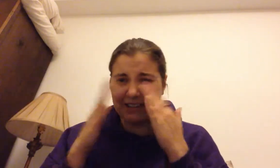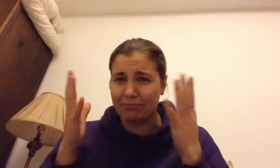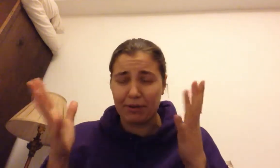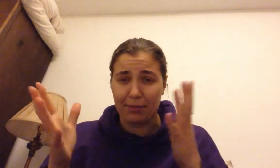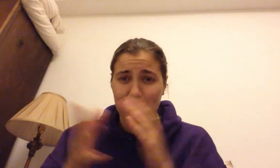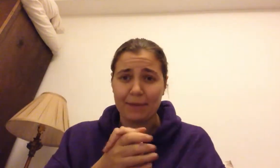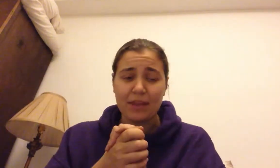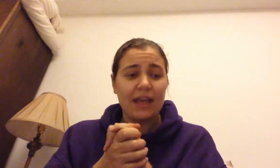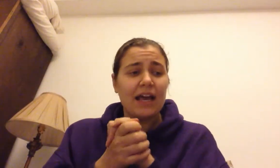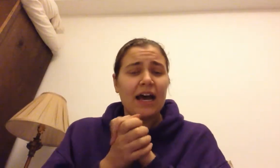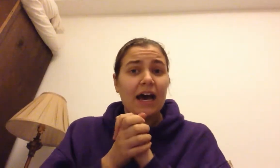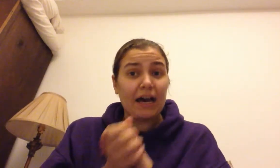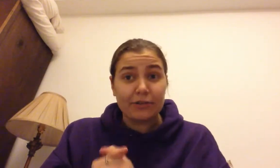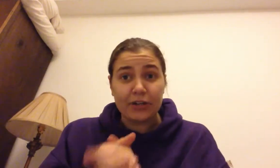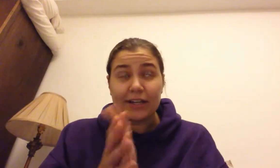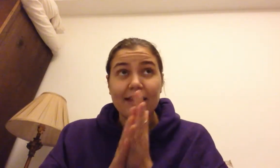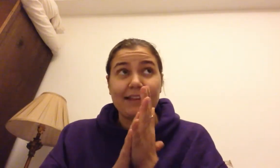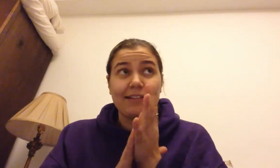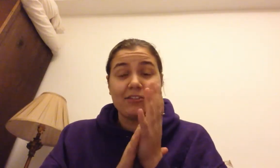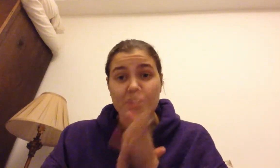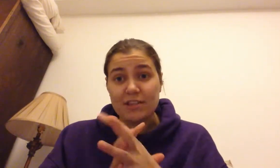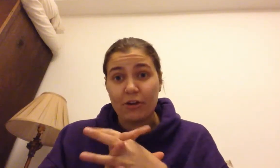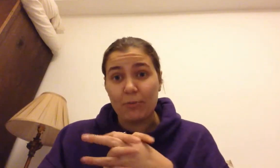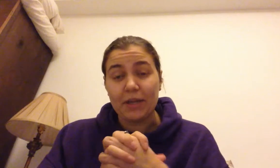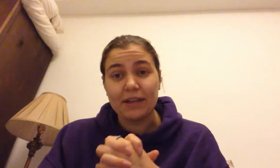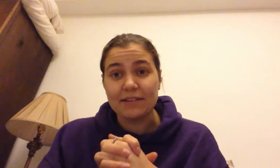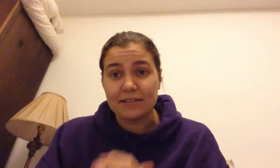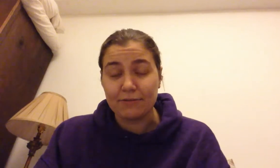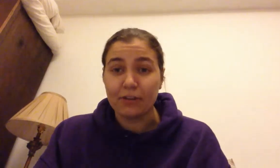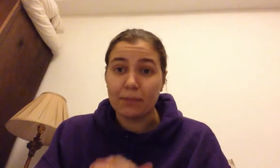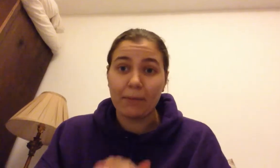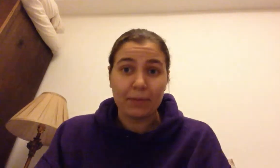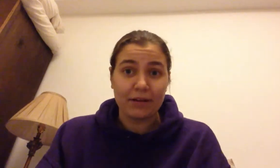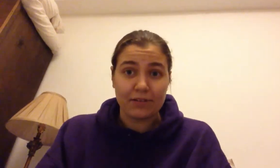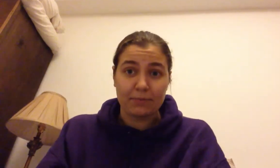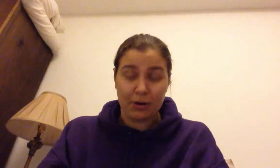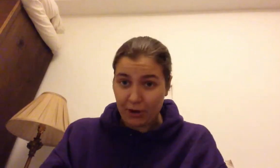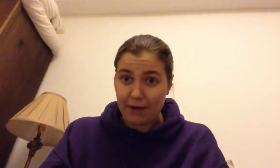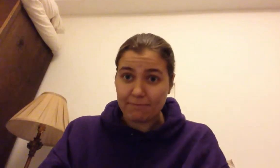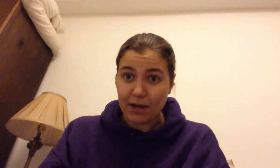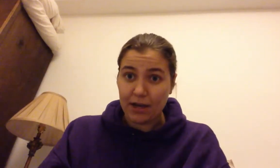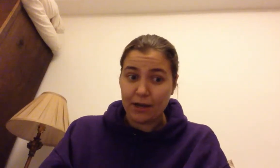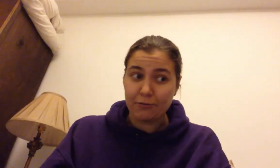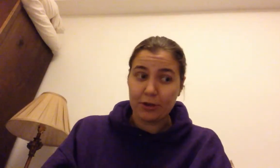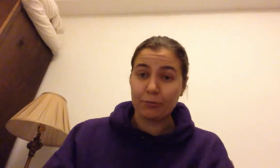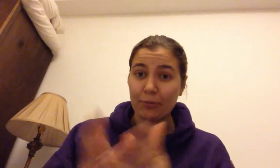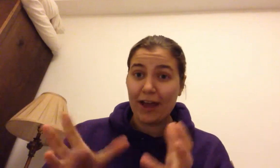blah, blah, blah. Oxford is just now opening its defil in public policy program. Uh, so brand new